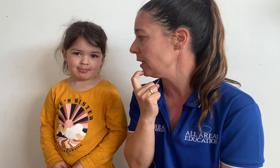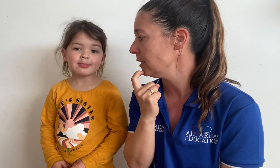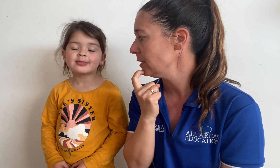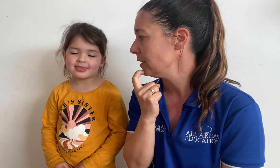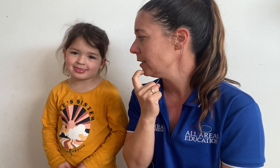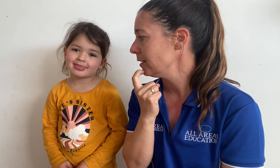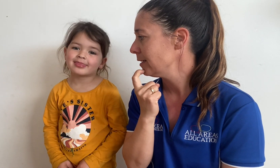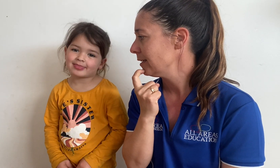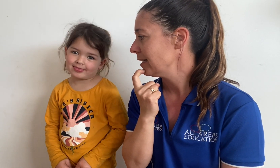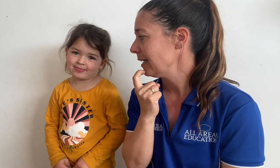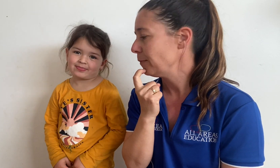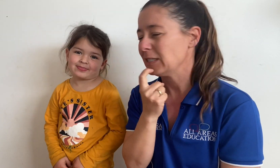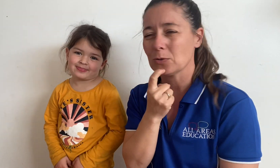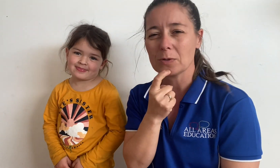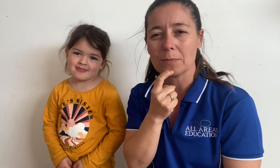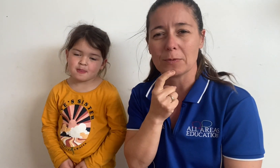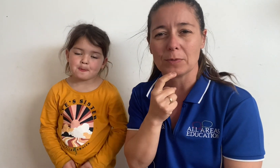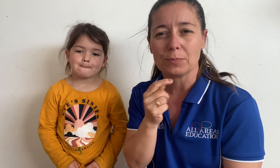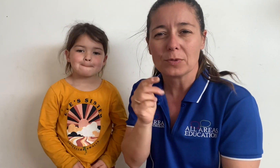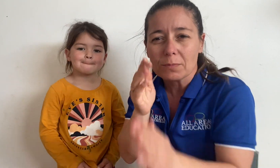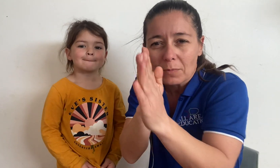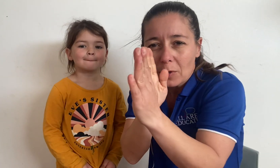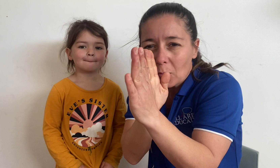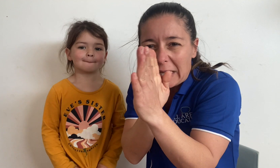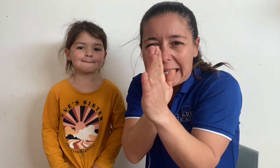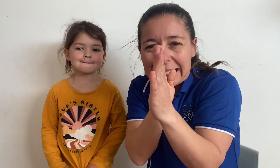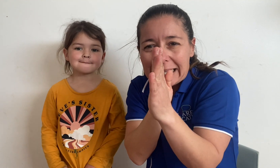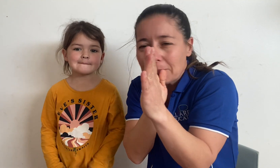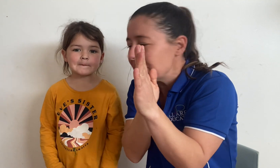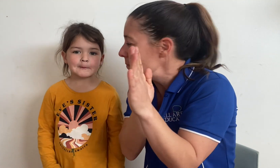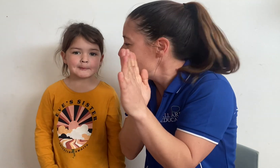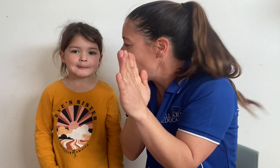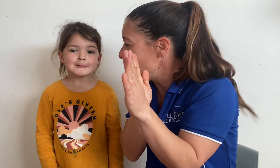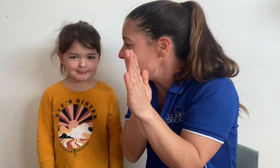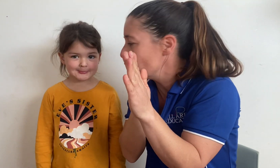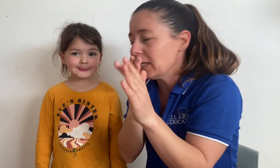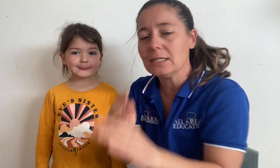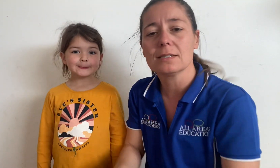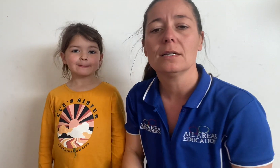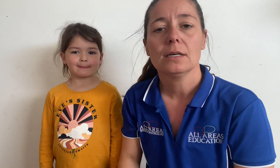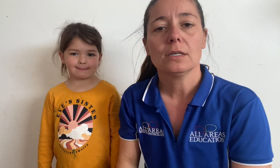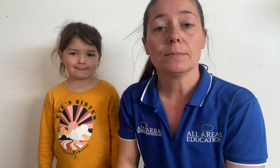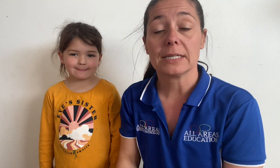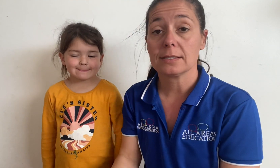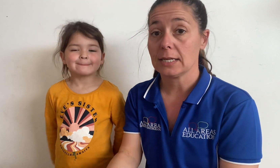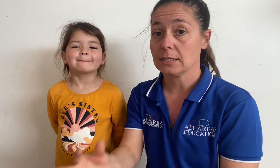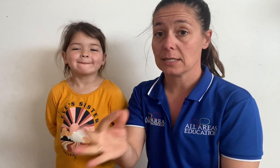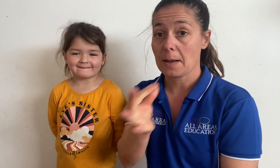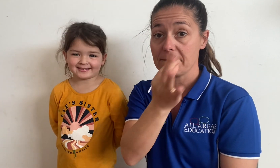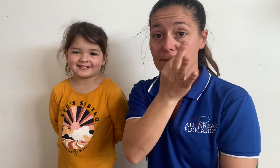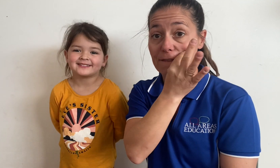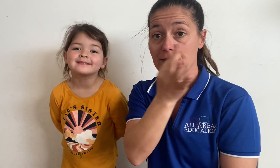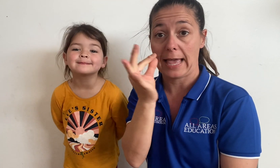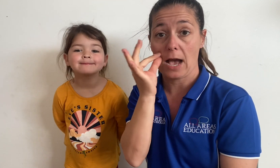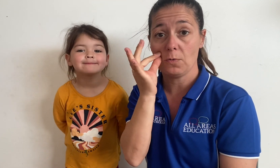and we took them and we put them and hid them up in the trees you might see some flowers